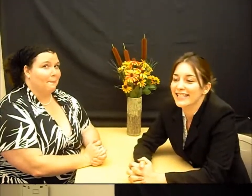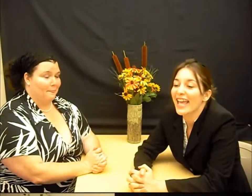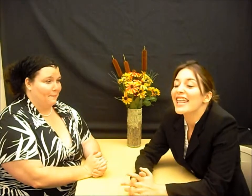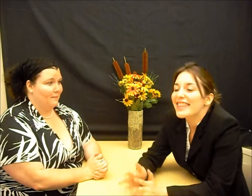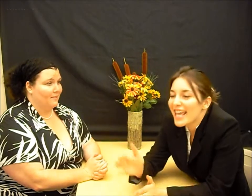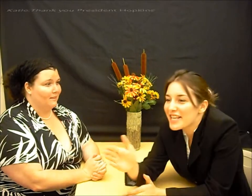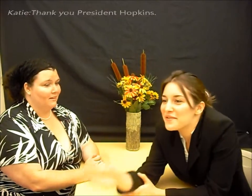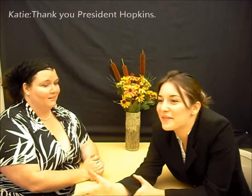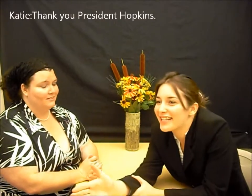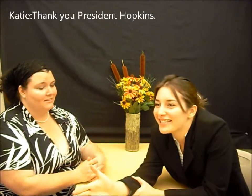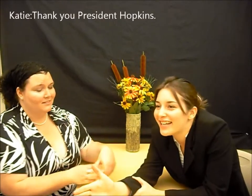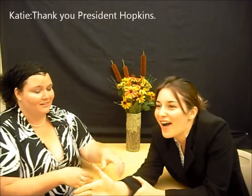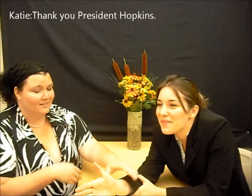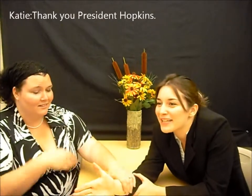Thank you, President Hopkins.